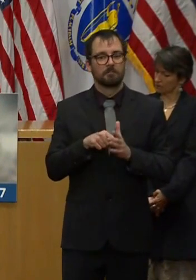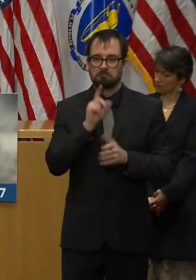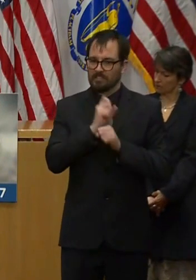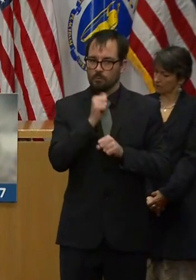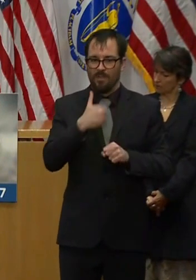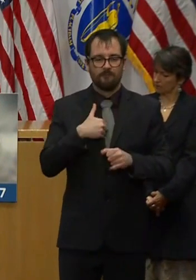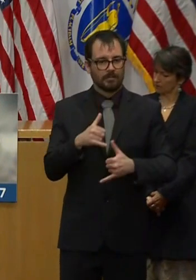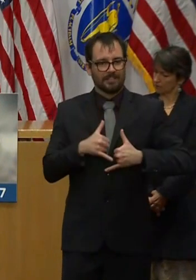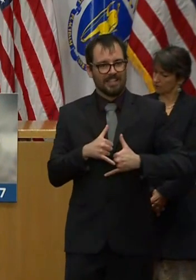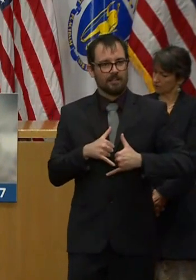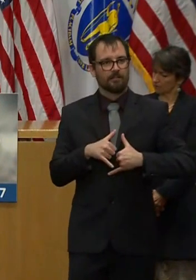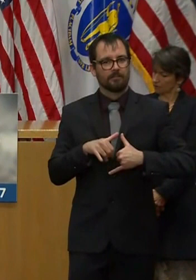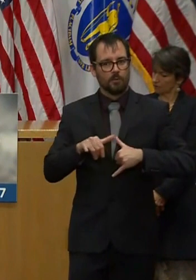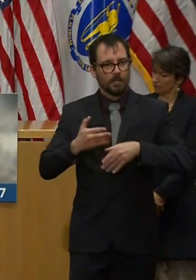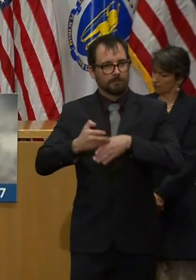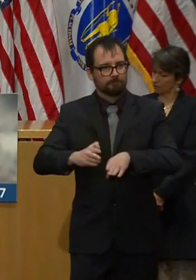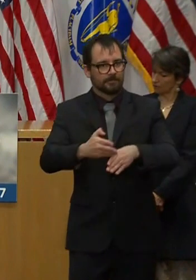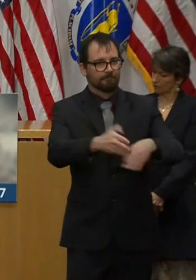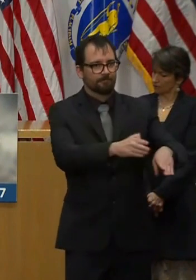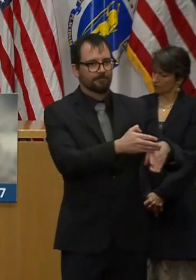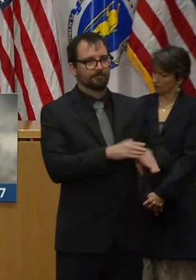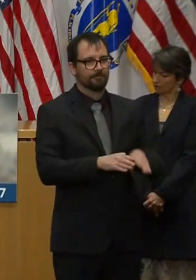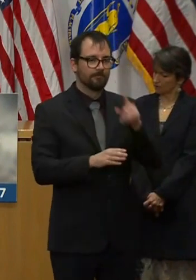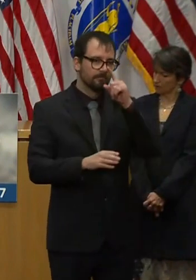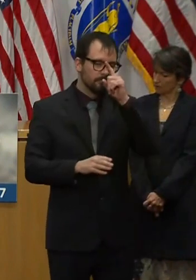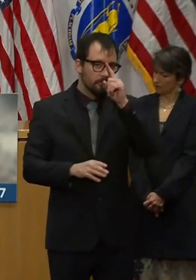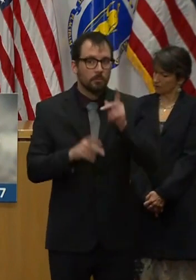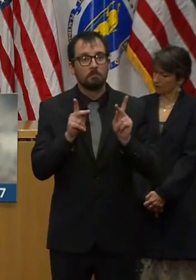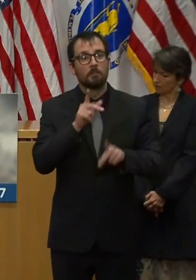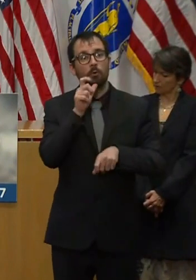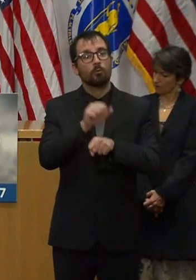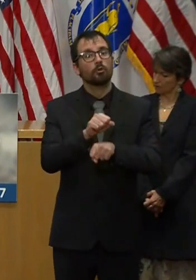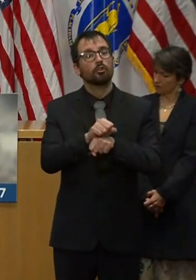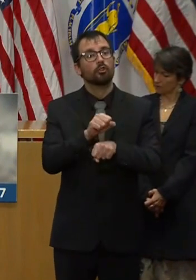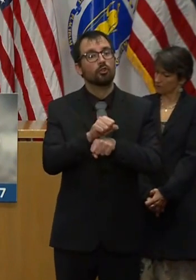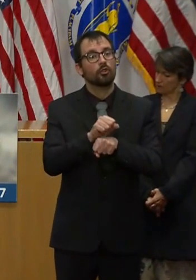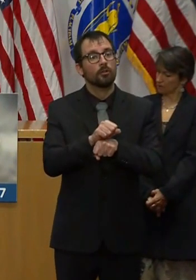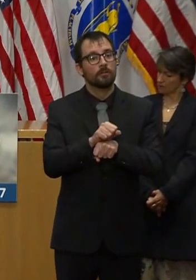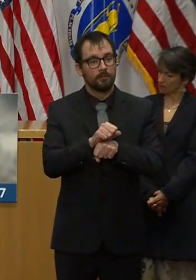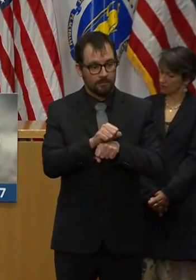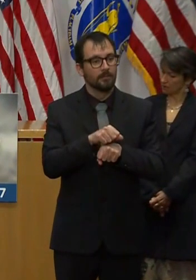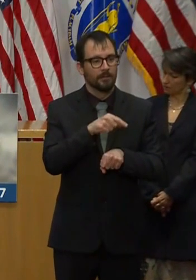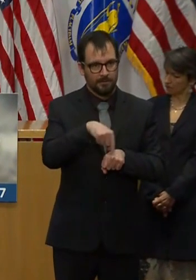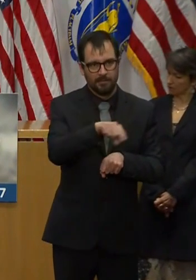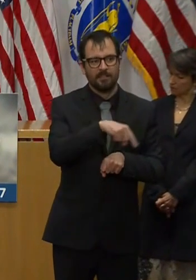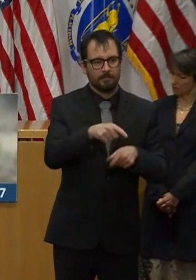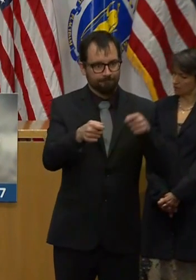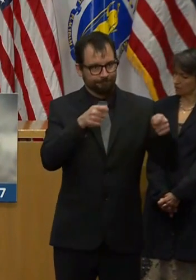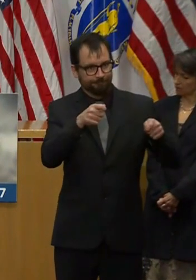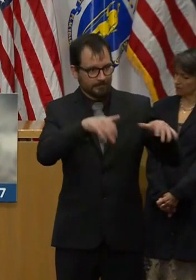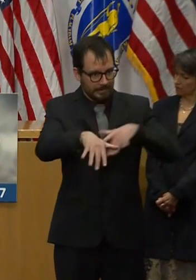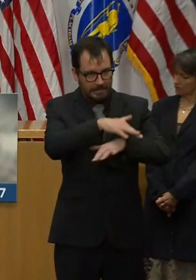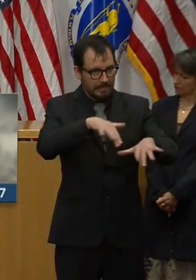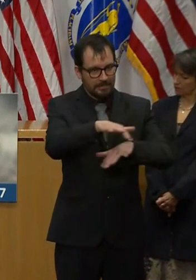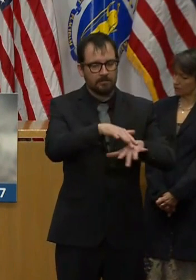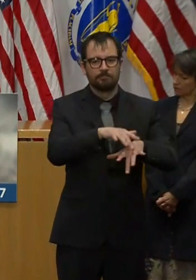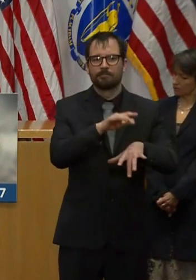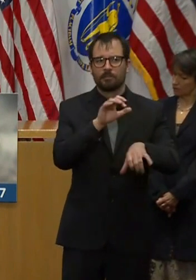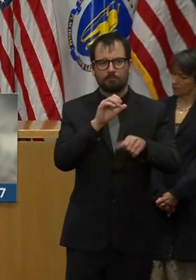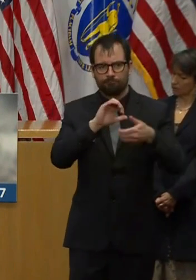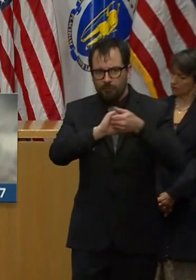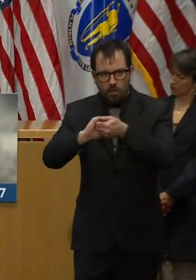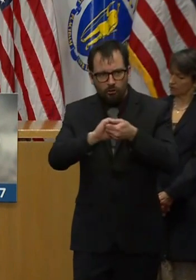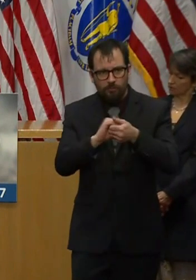The clinical command center is working with the Holyoke Medical Center to create additional capacity at the medical center if we need to transfer